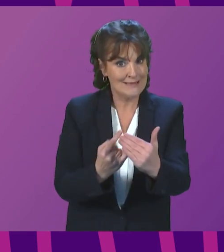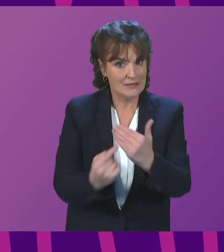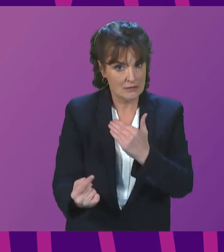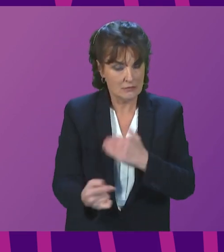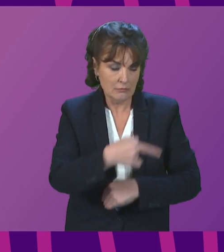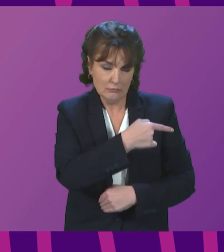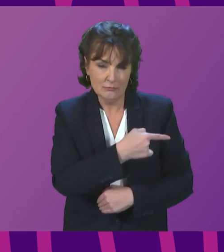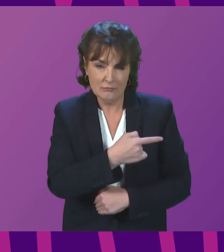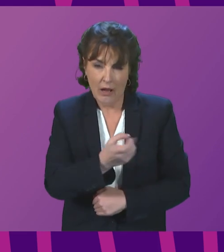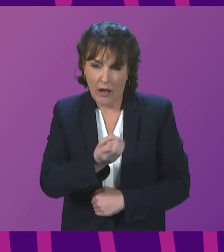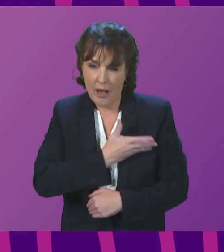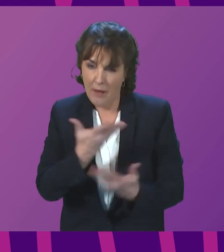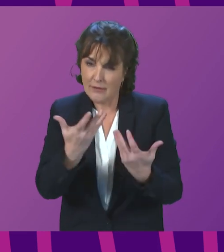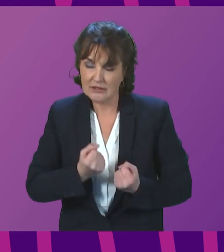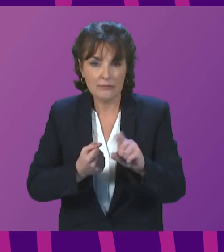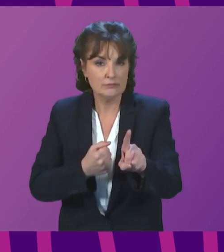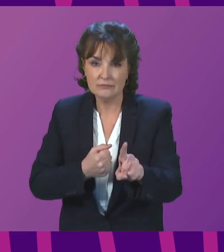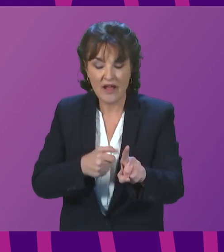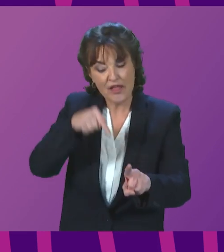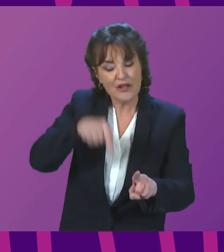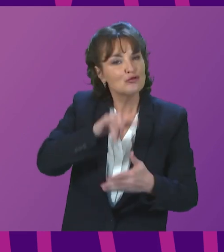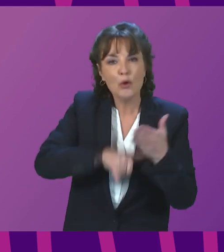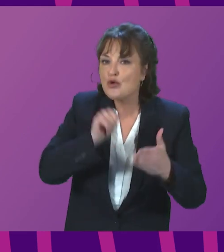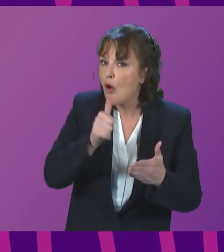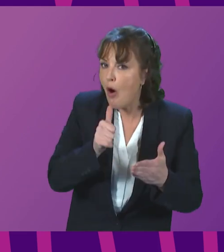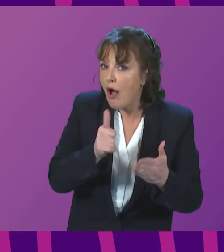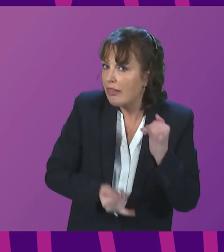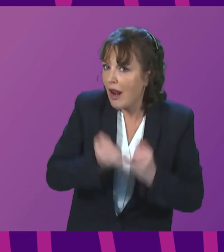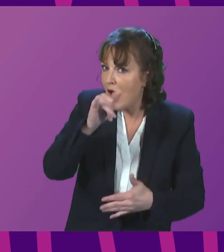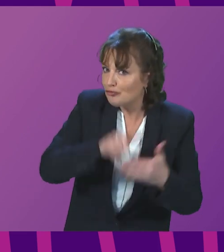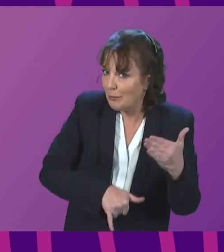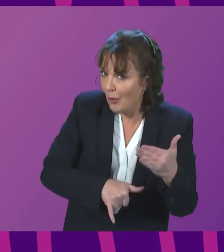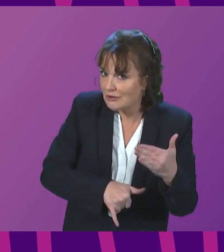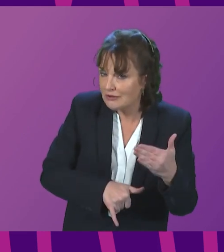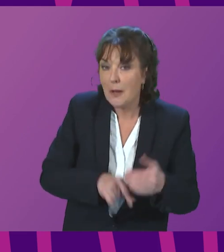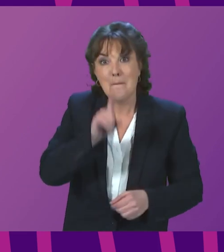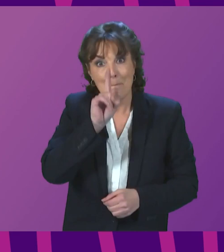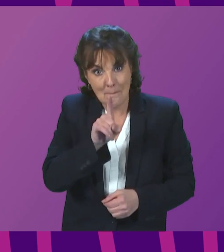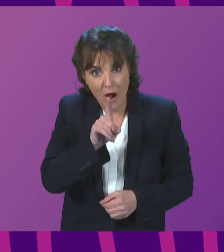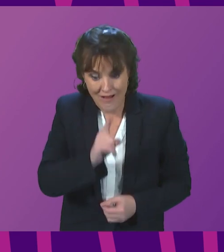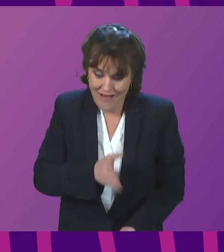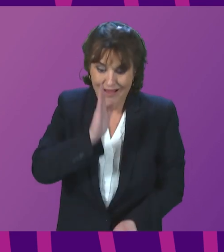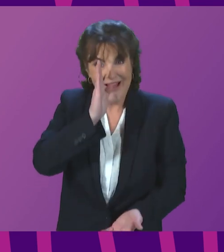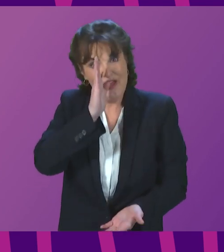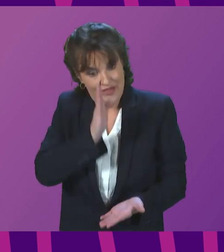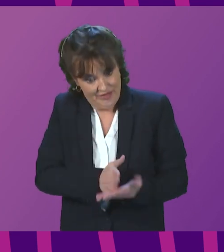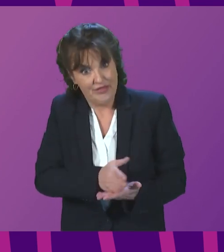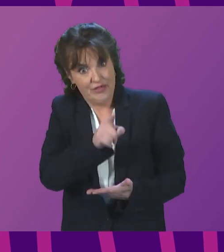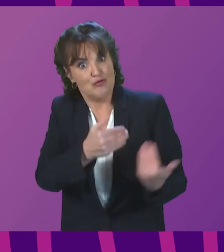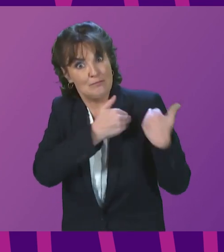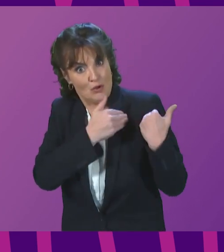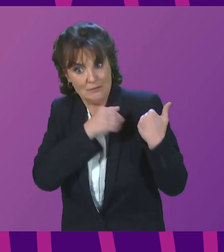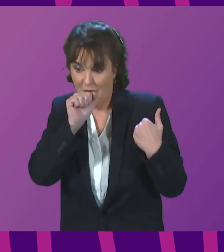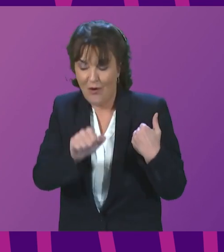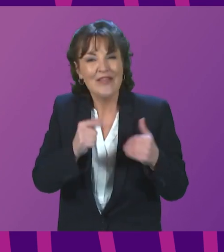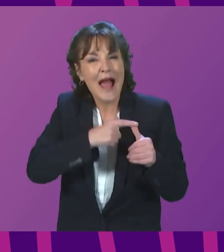this, that the report today, it is not just that it is not the final report, that the remit of the rail accident investigation branch is to